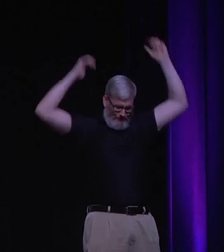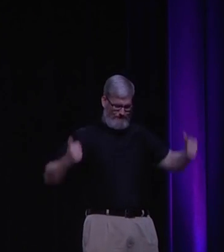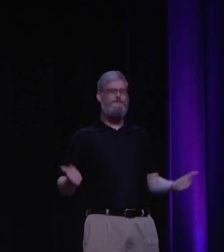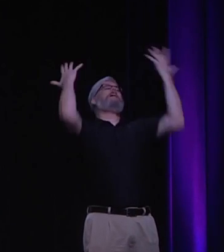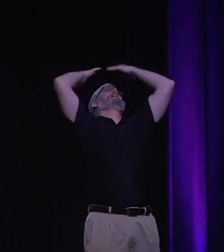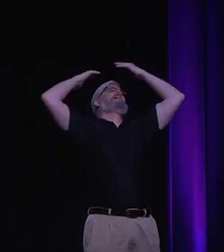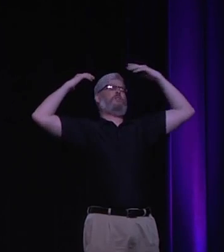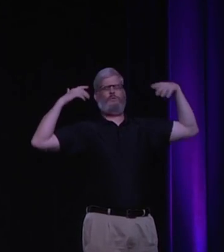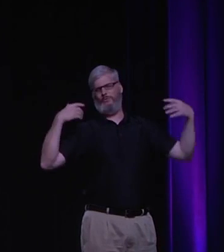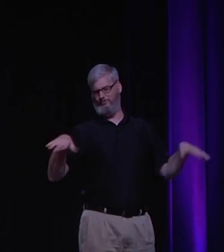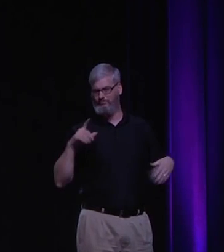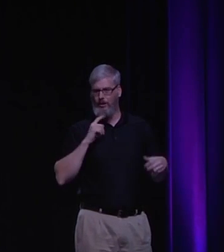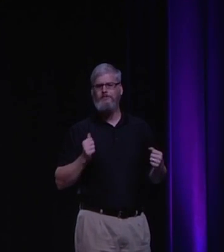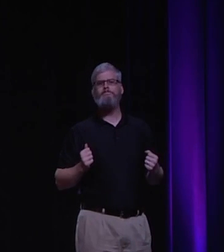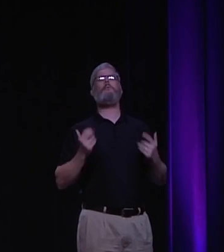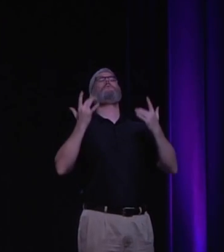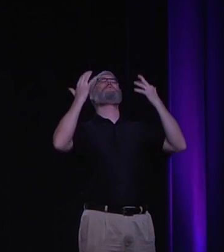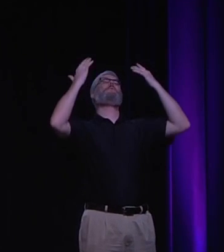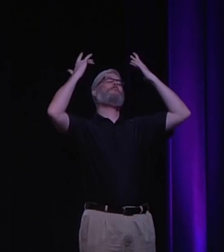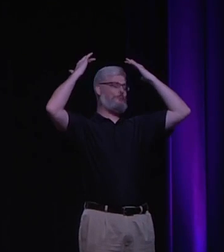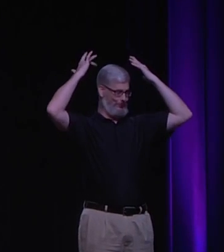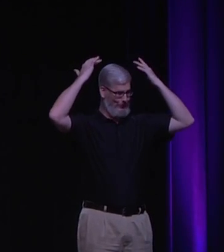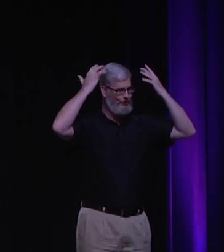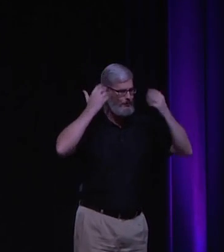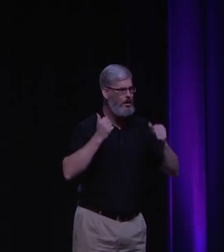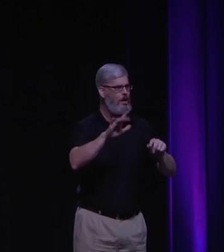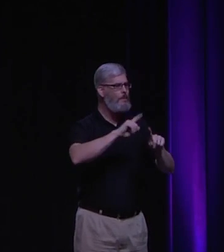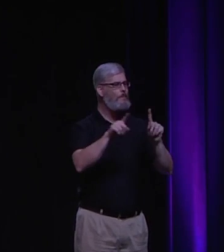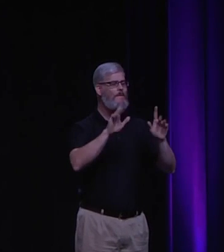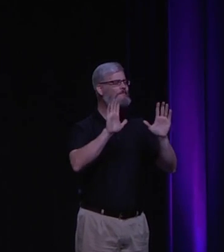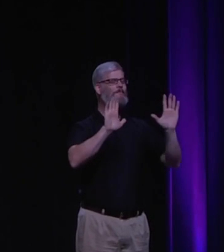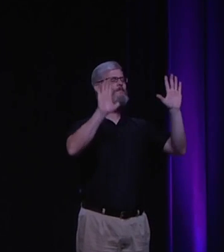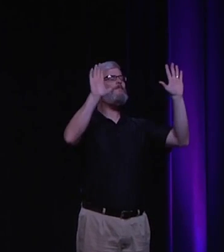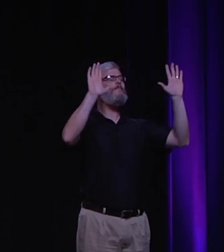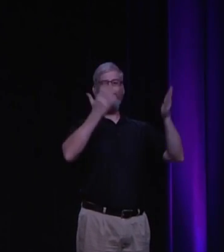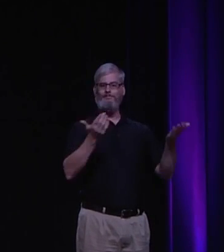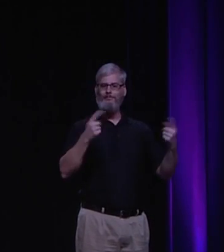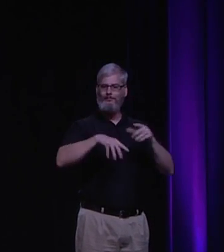just hit the button, and said, go. Just, I launched it. And I felt this wave of emotion and relief.